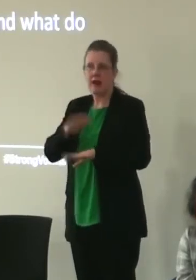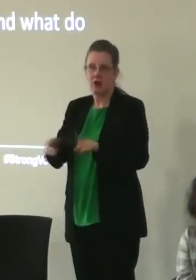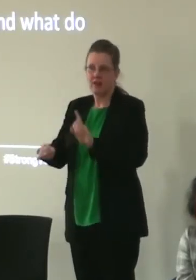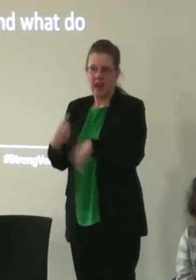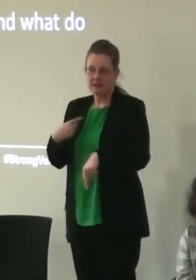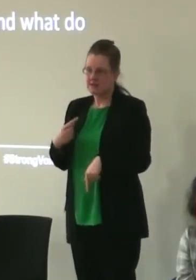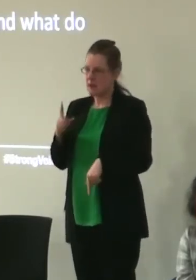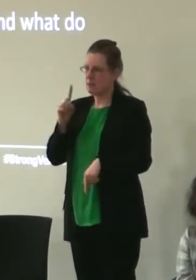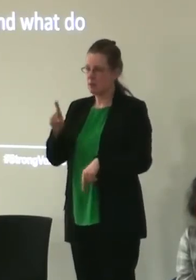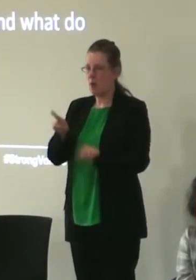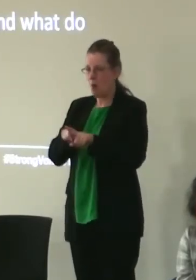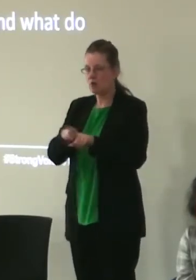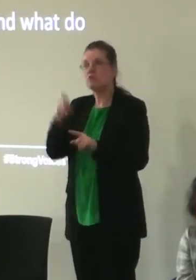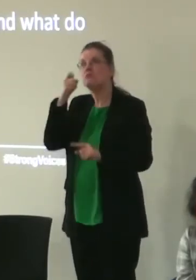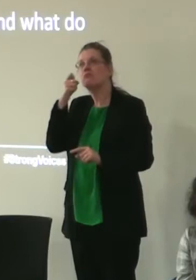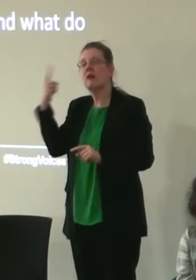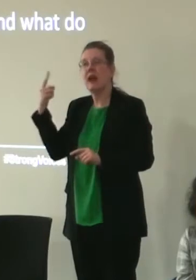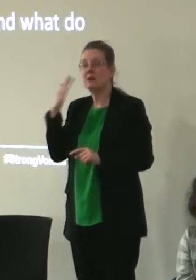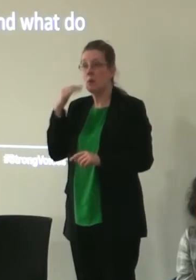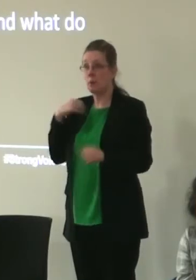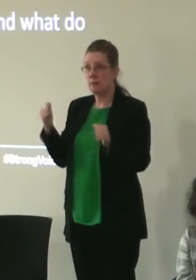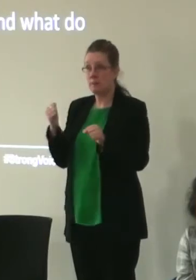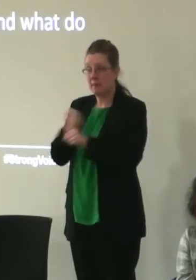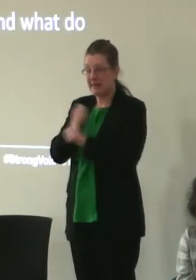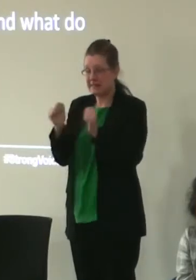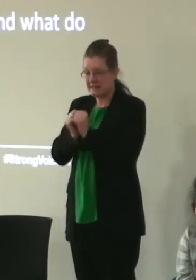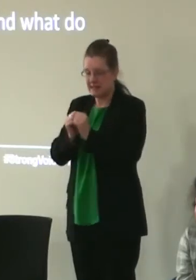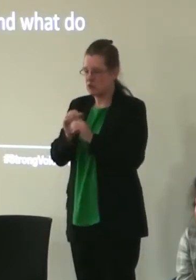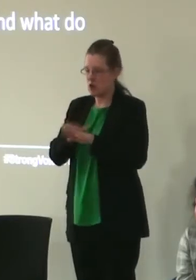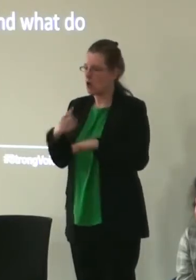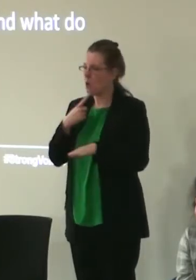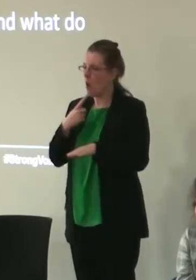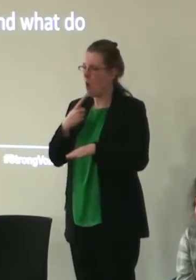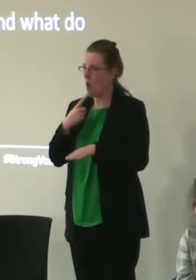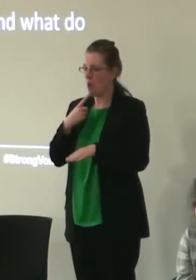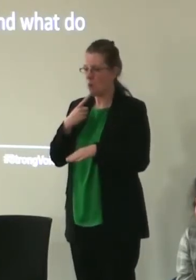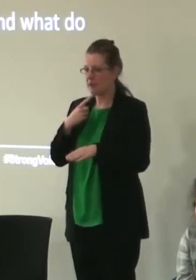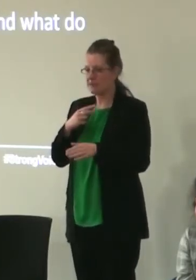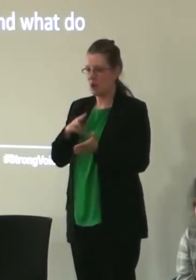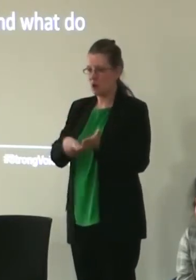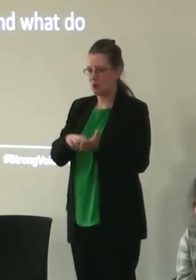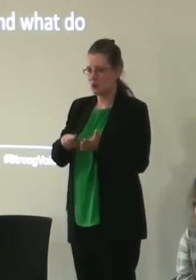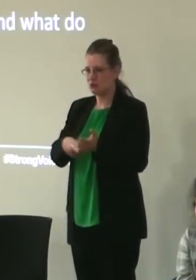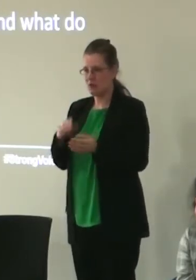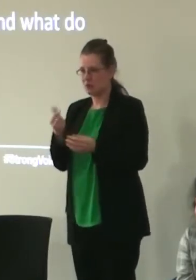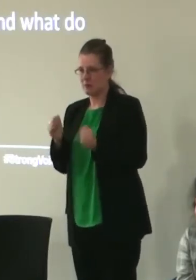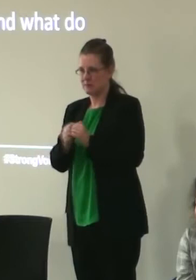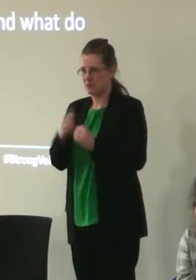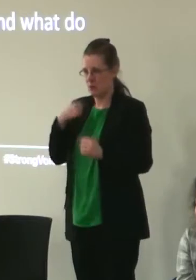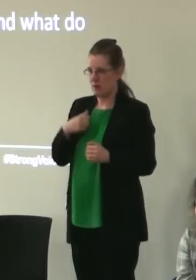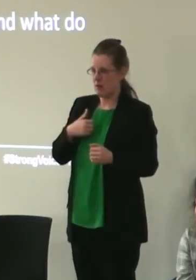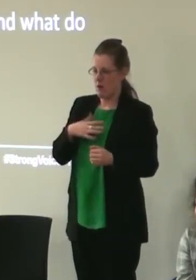but also recognising that whenever we make decisions they're not necessarily neutral so all the decisions that we make and about all the young people